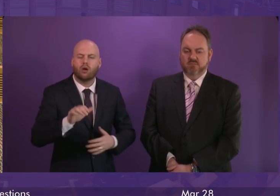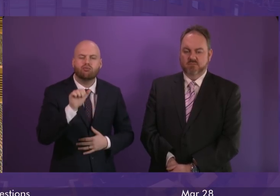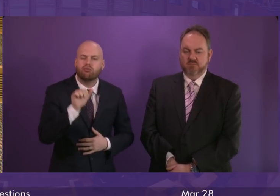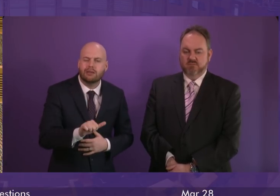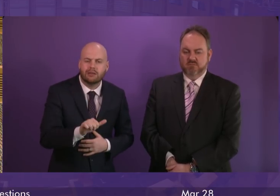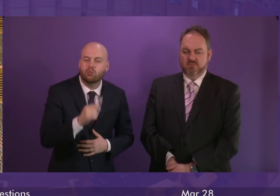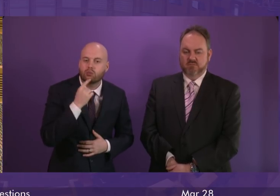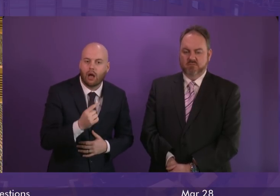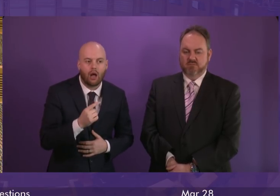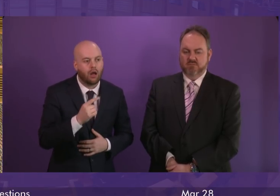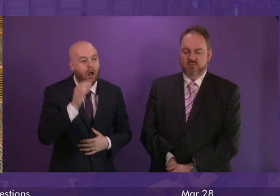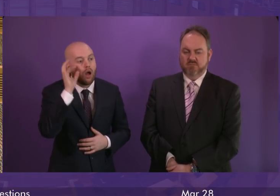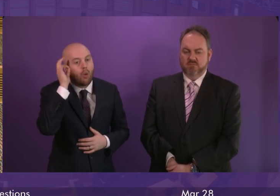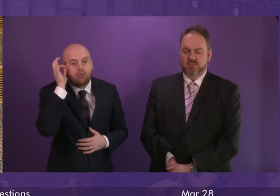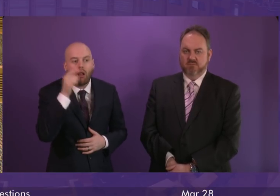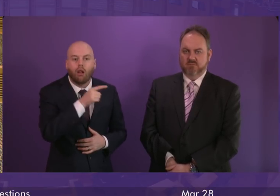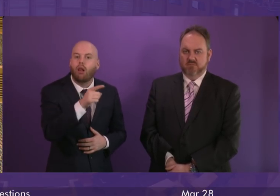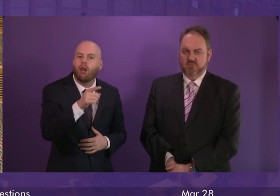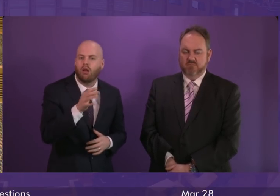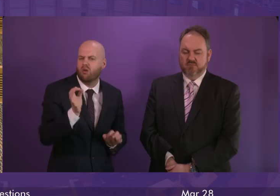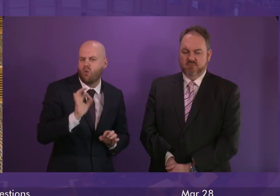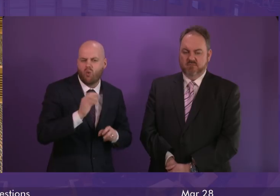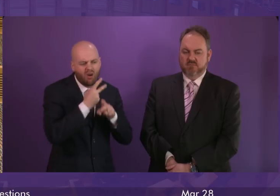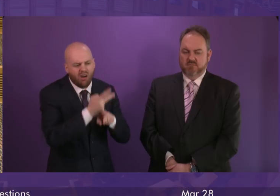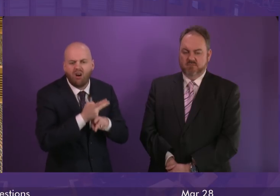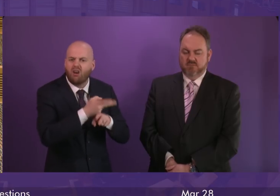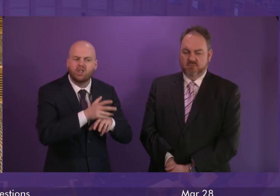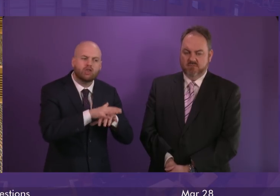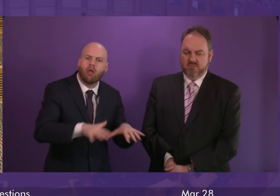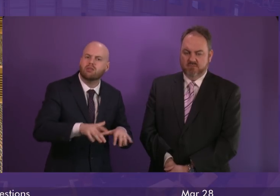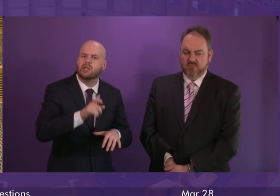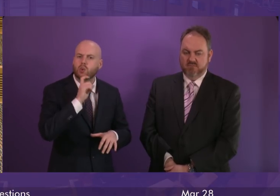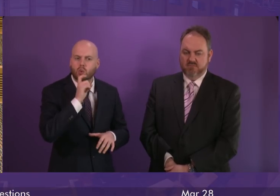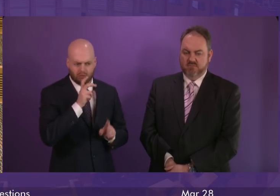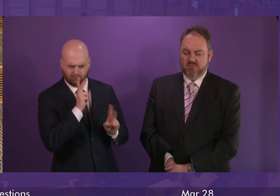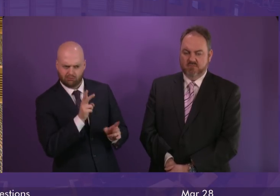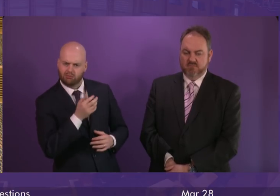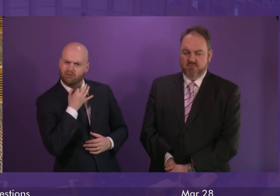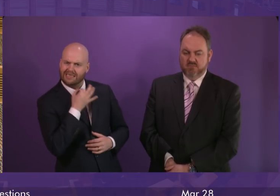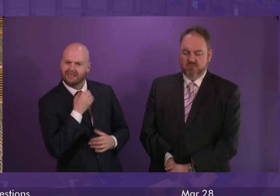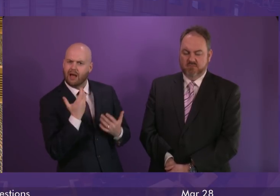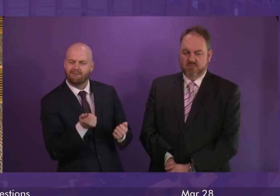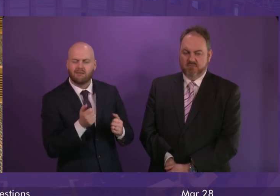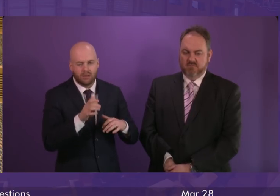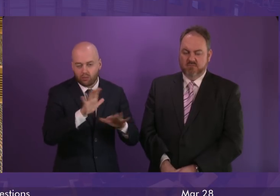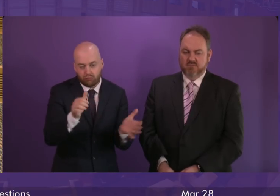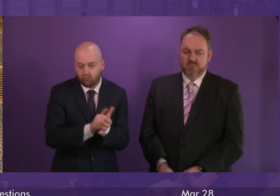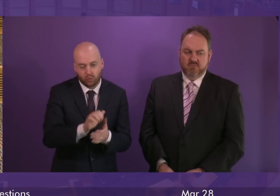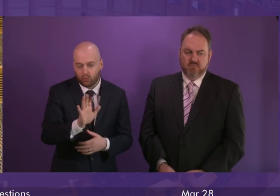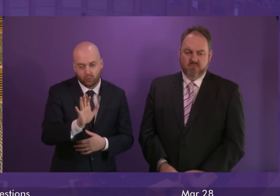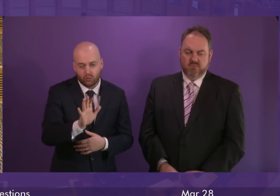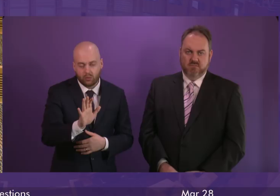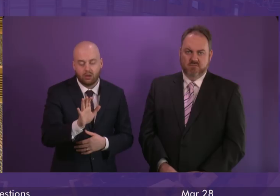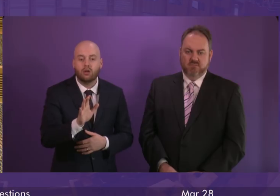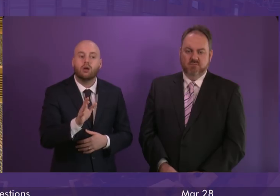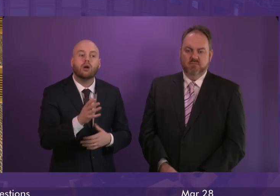councils are not monitoring children and young people displaying harmful behaviour. In fact that's not correct at all. While many councils do use the